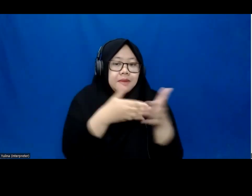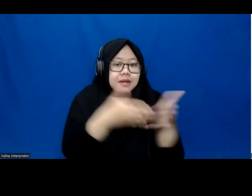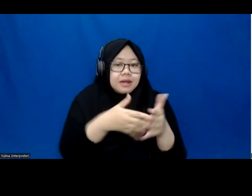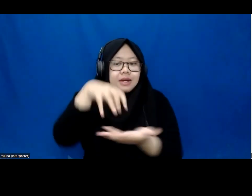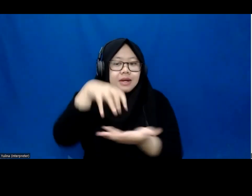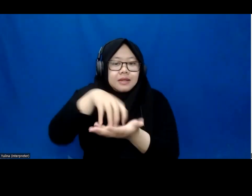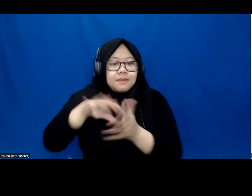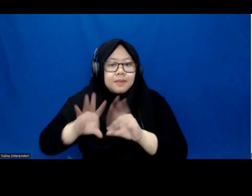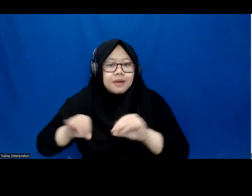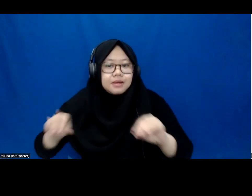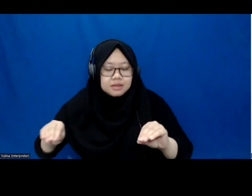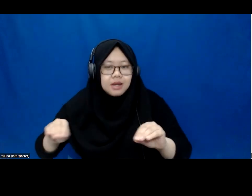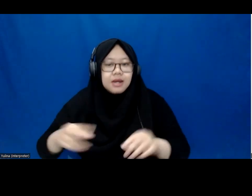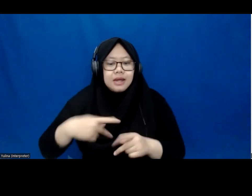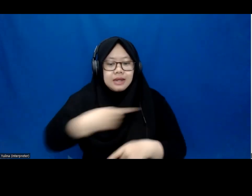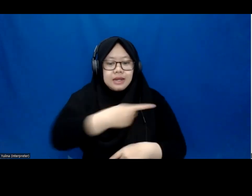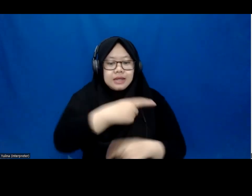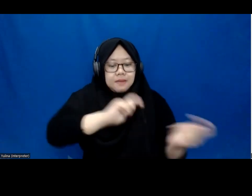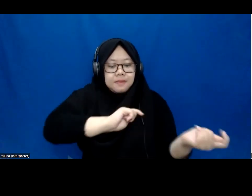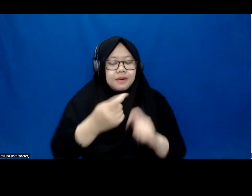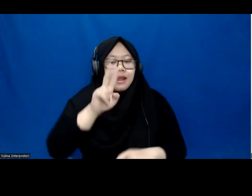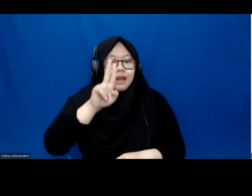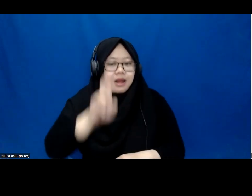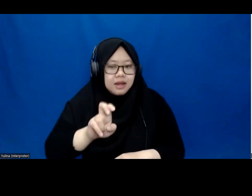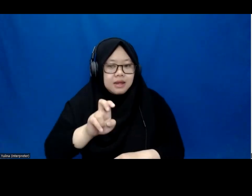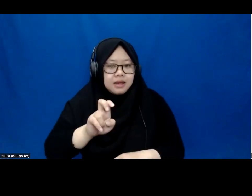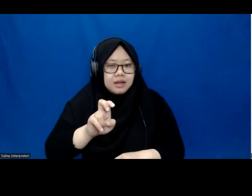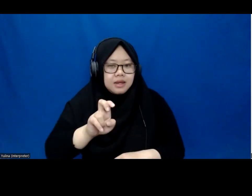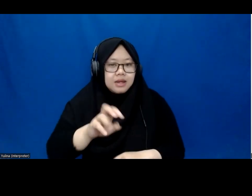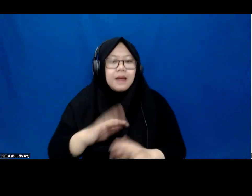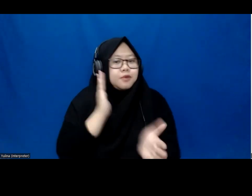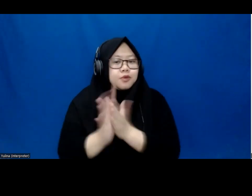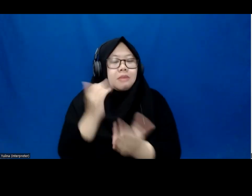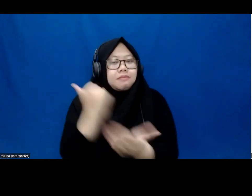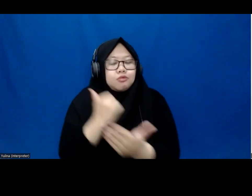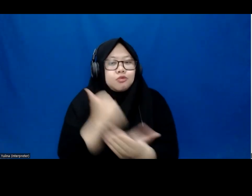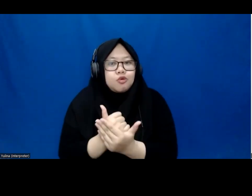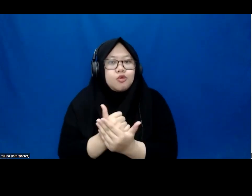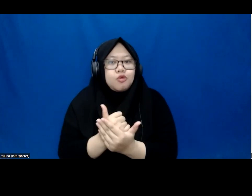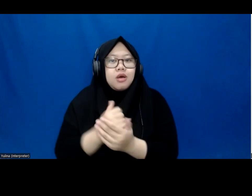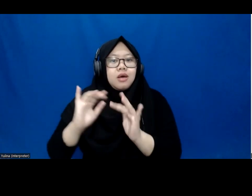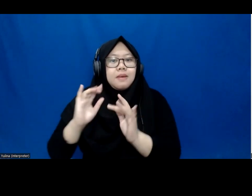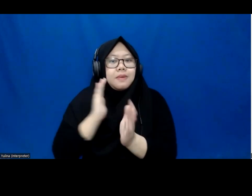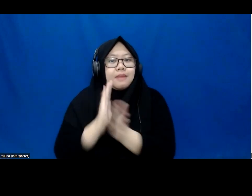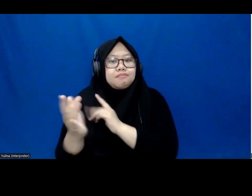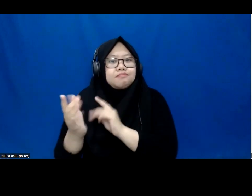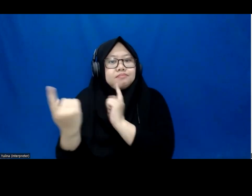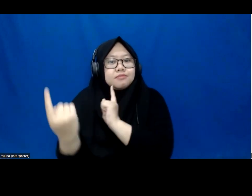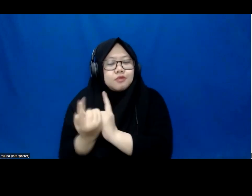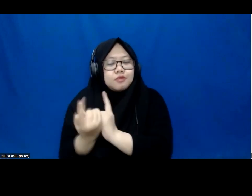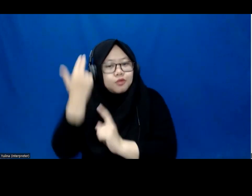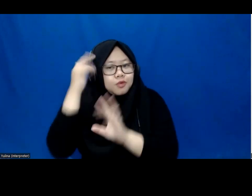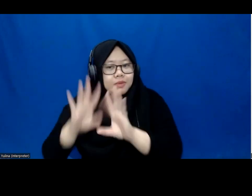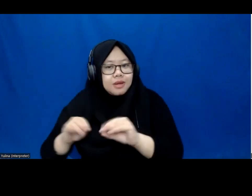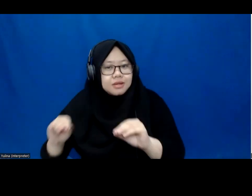are currently shifting again to the real offline work. Okay. So moving